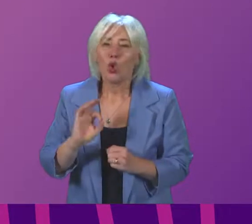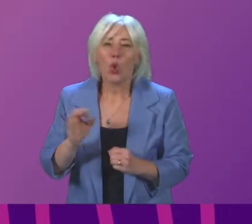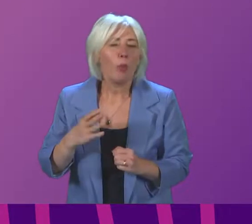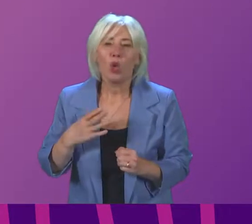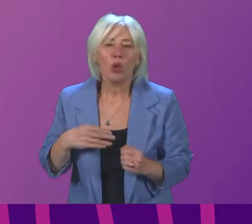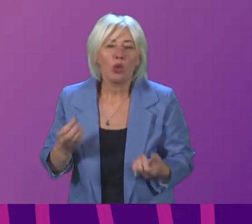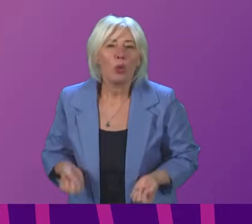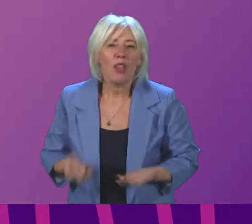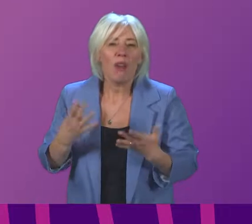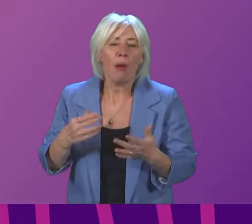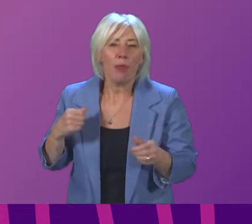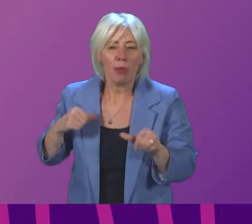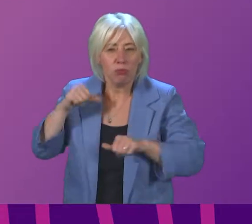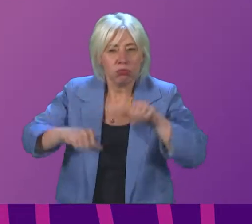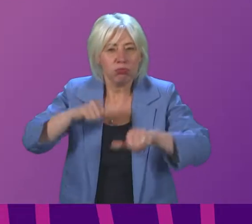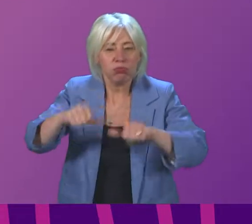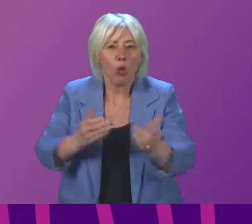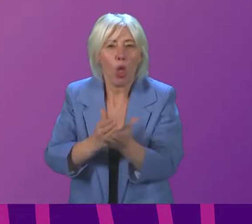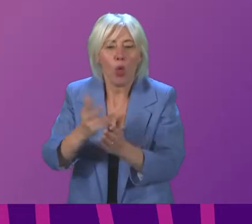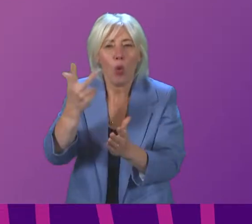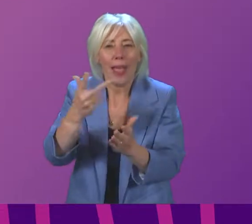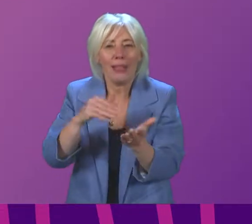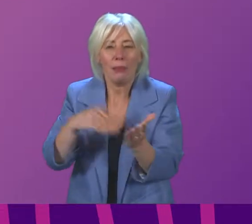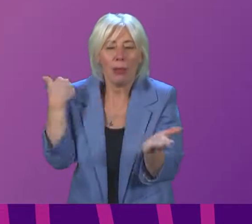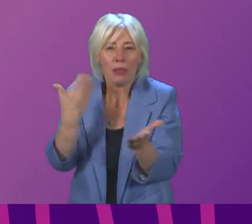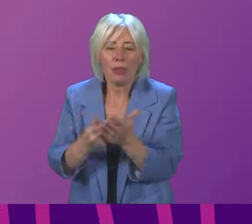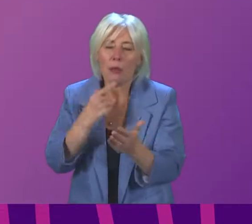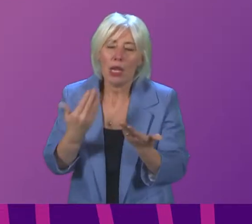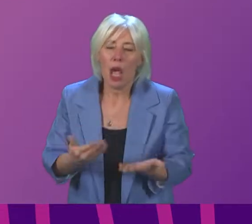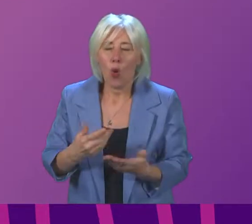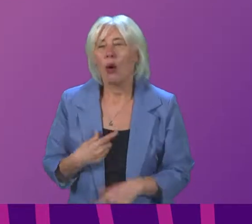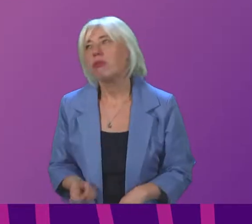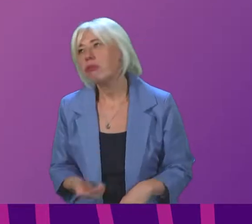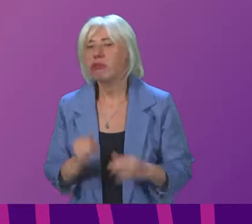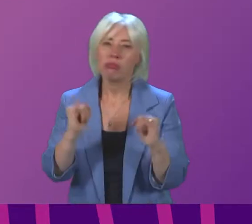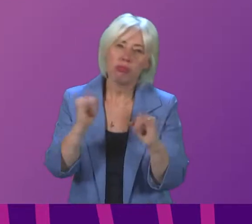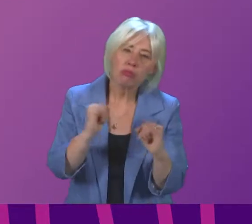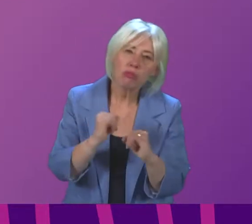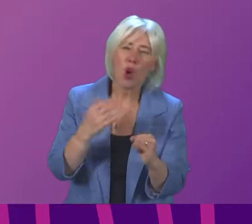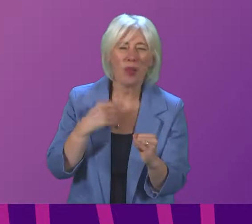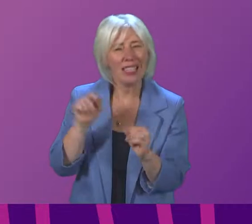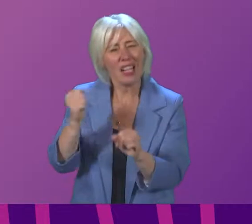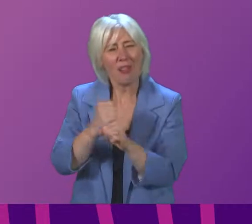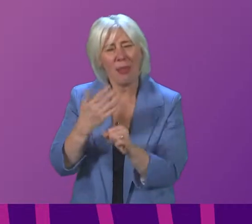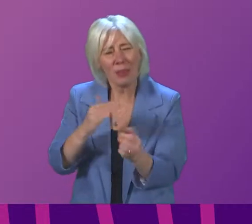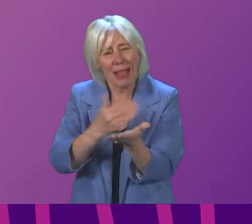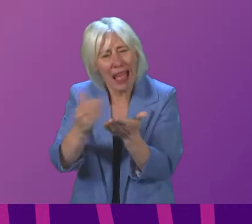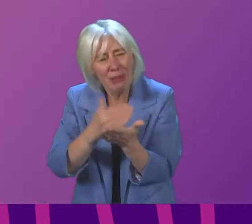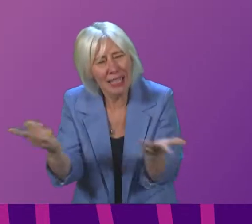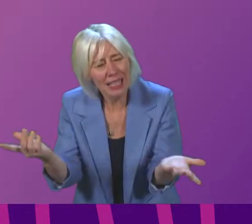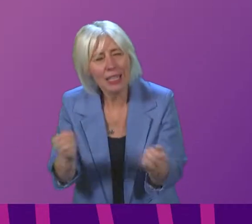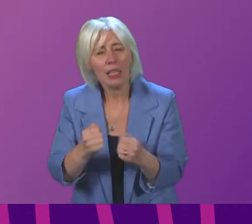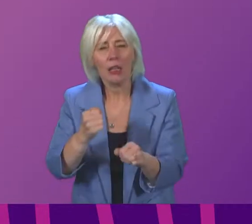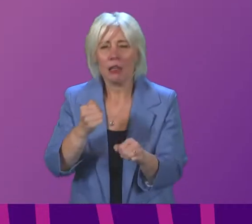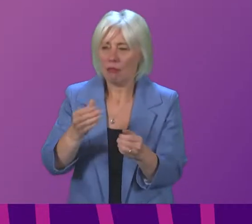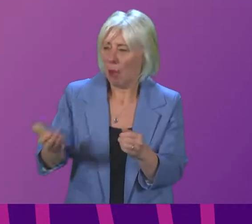progress that we have all made over the last 18 months, but at moments like this, at times of crisis, we need clarity from the government, we need businesses to